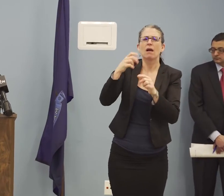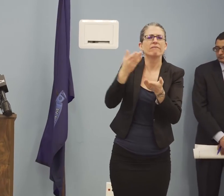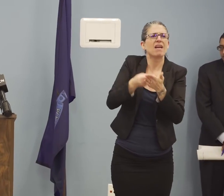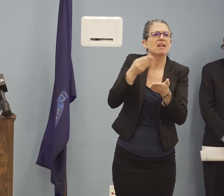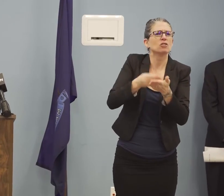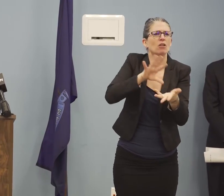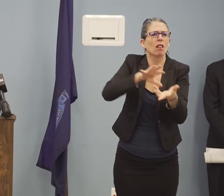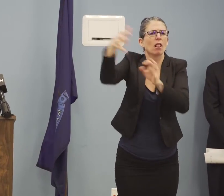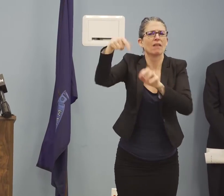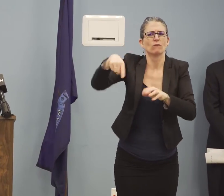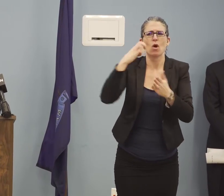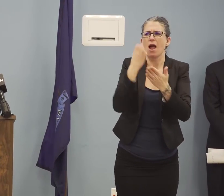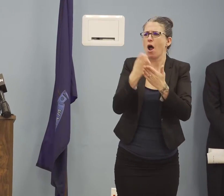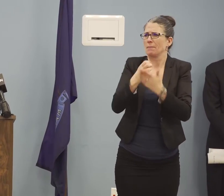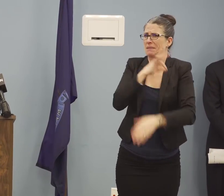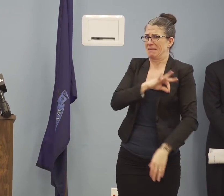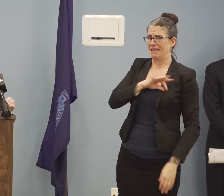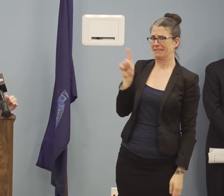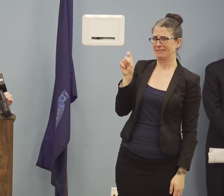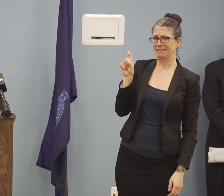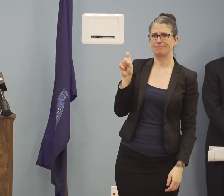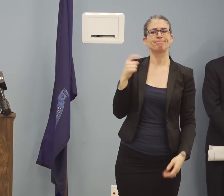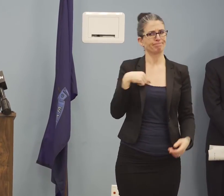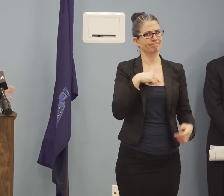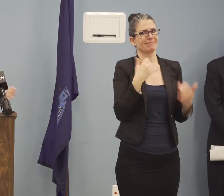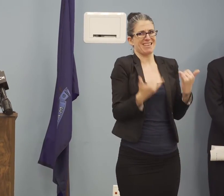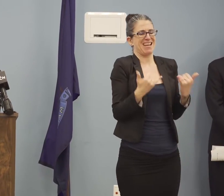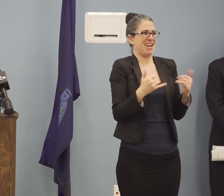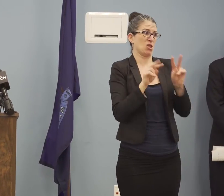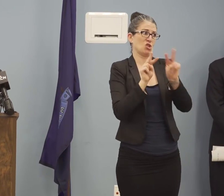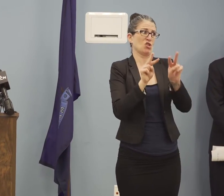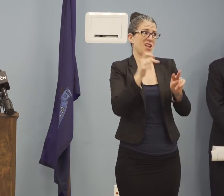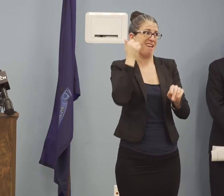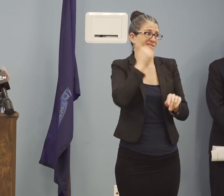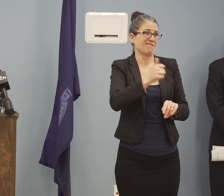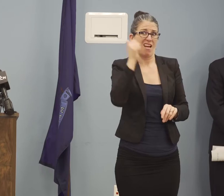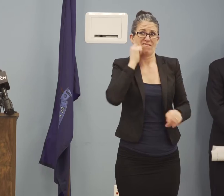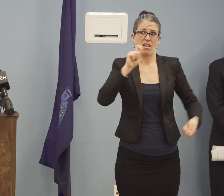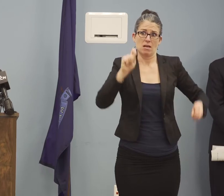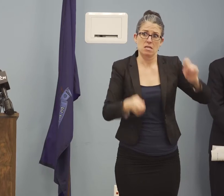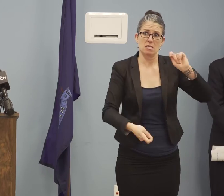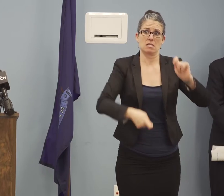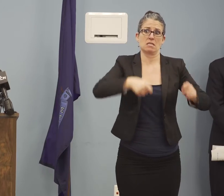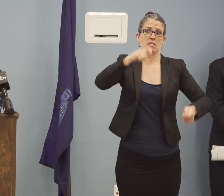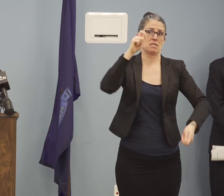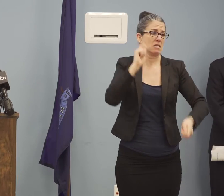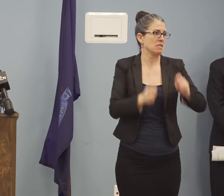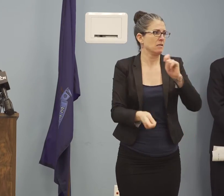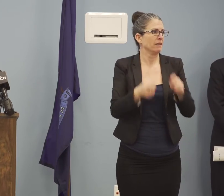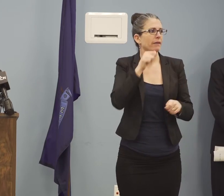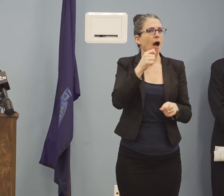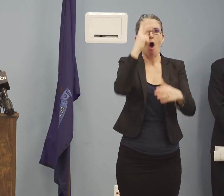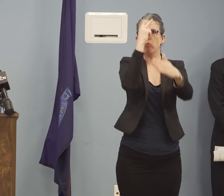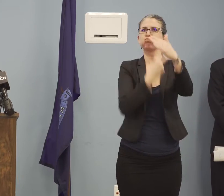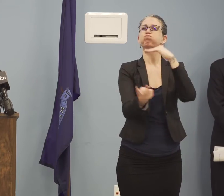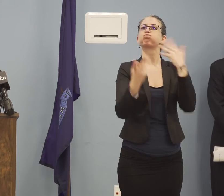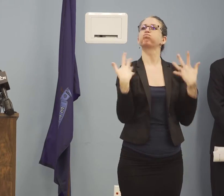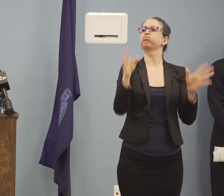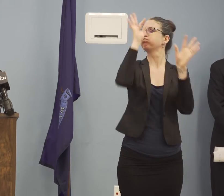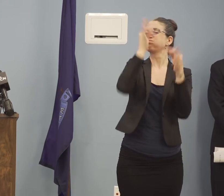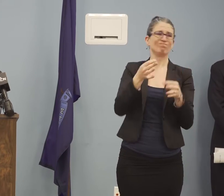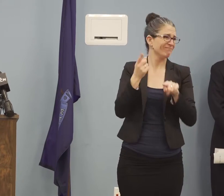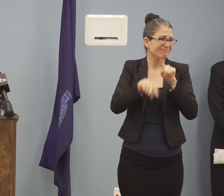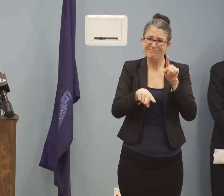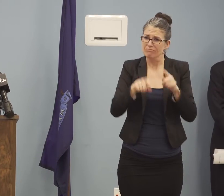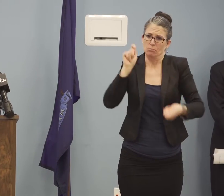And we have to take it day-to-day, see how long this is going to be before we flatten that curve, save people's lives,